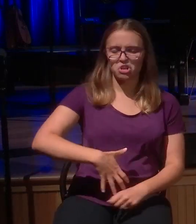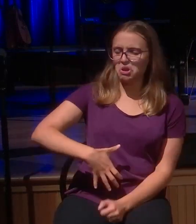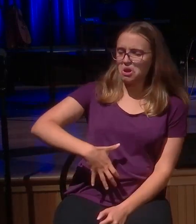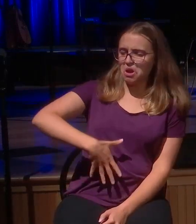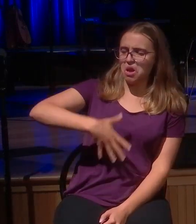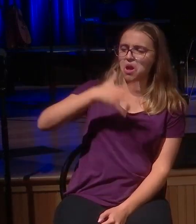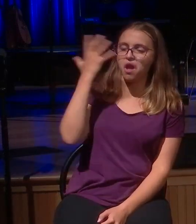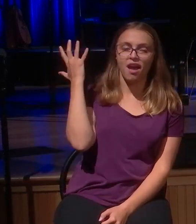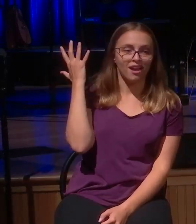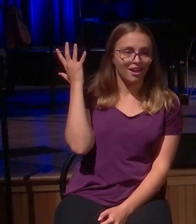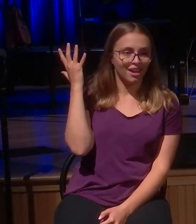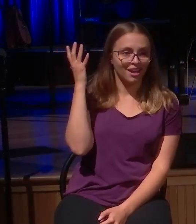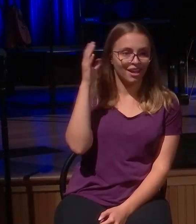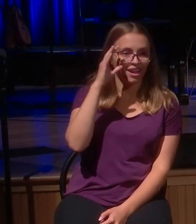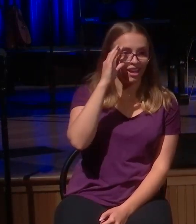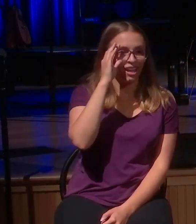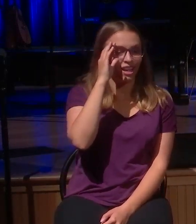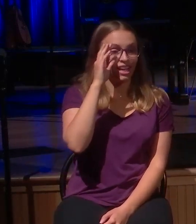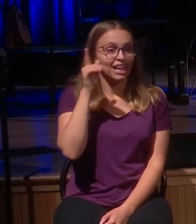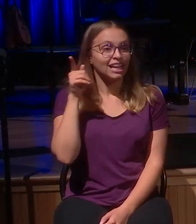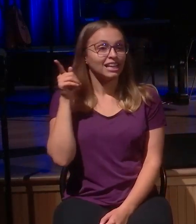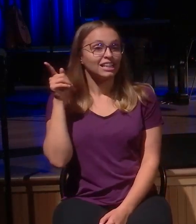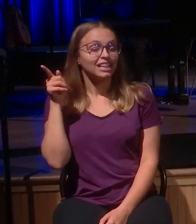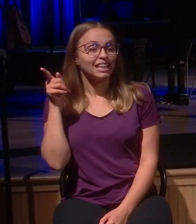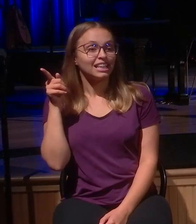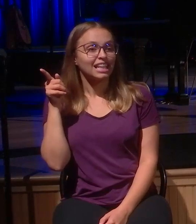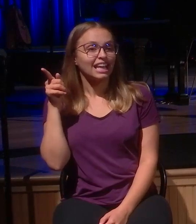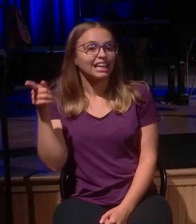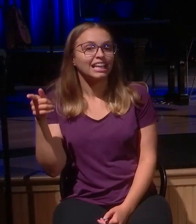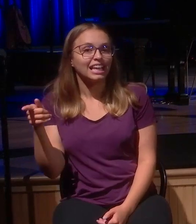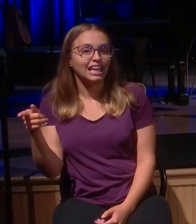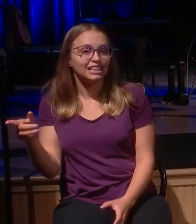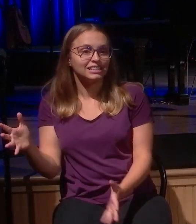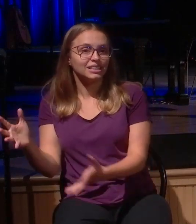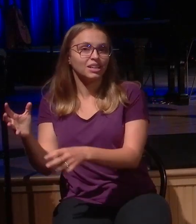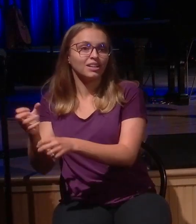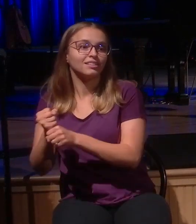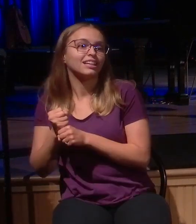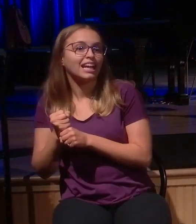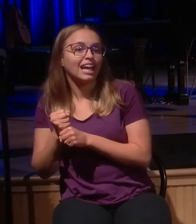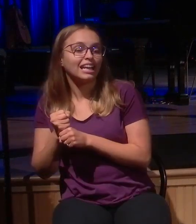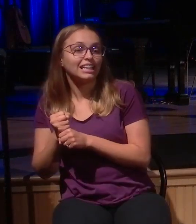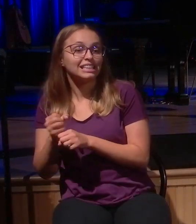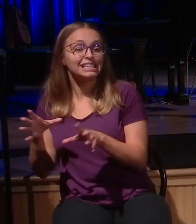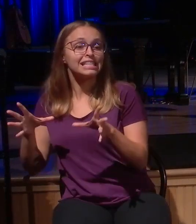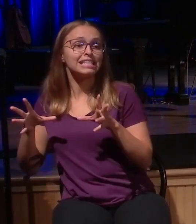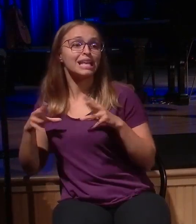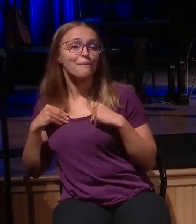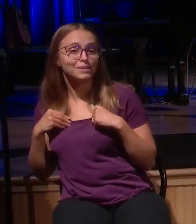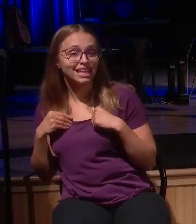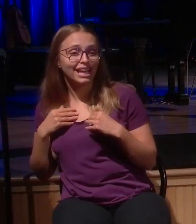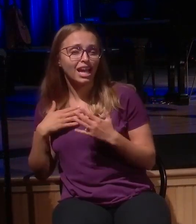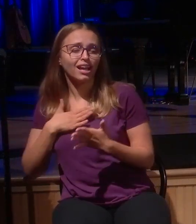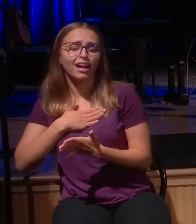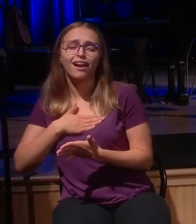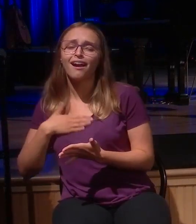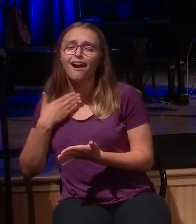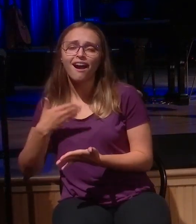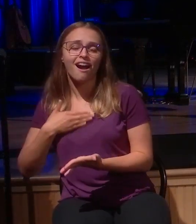that by his very proximity to the sinners, that he himself is condoning the sin, which is not at all the case. But listen, when it comes to